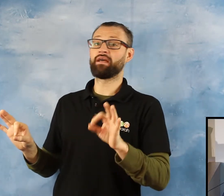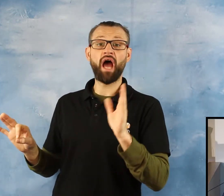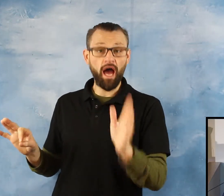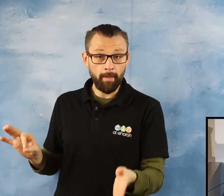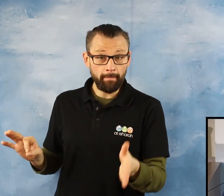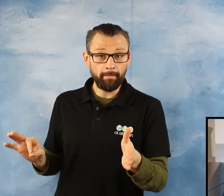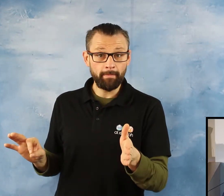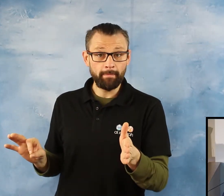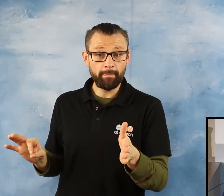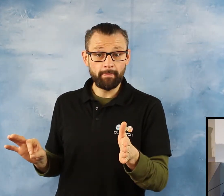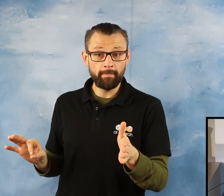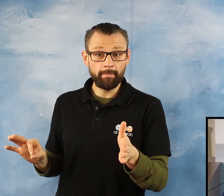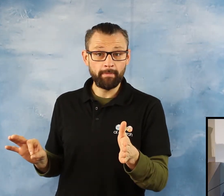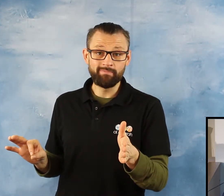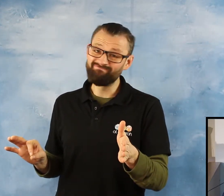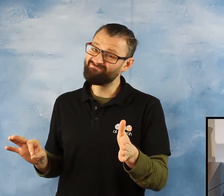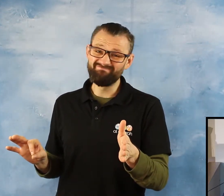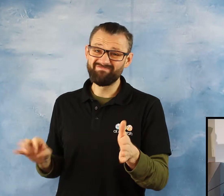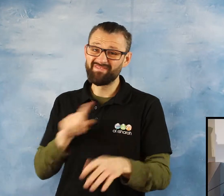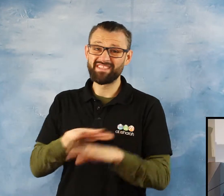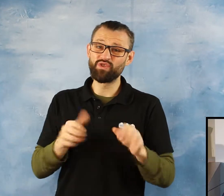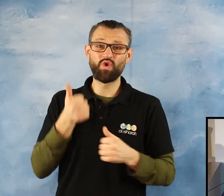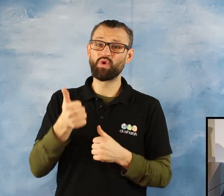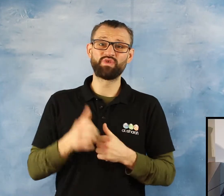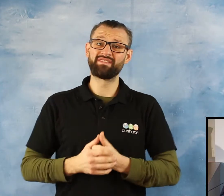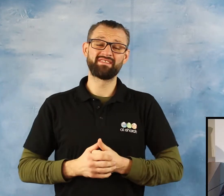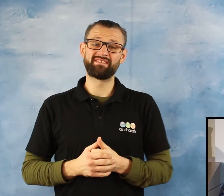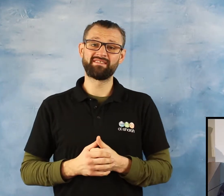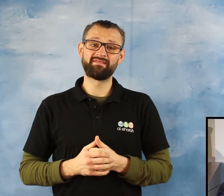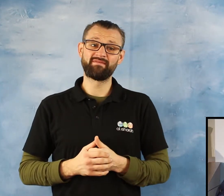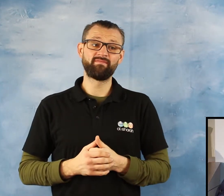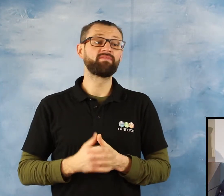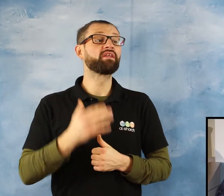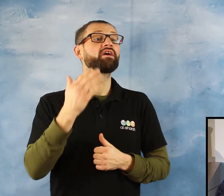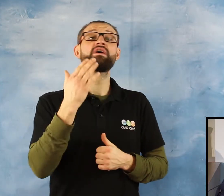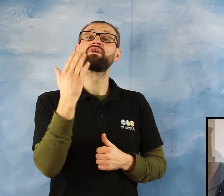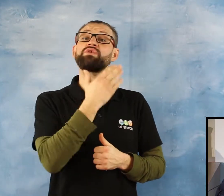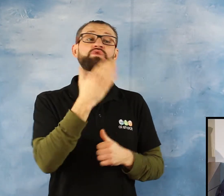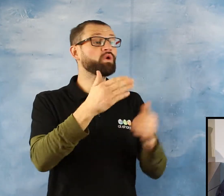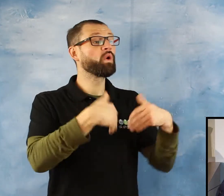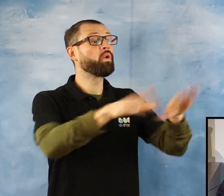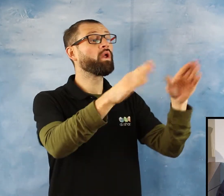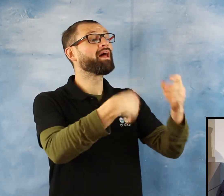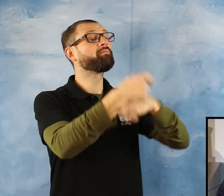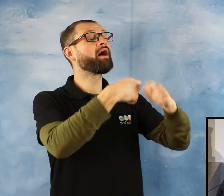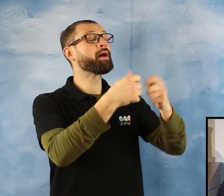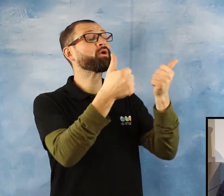not a good news. A school will not make them a good human being. Still, the parents have the responsibility.